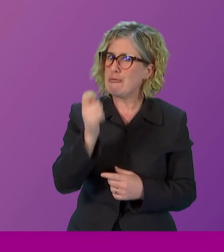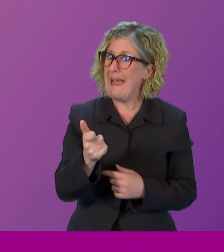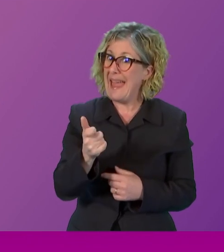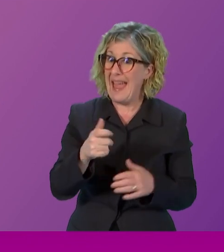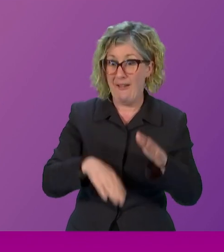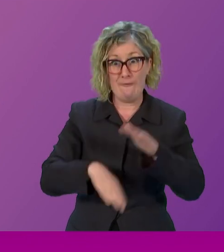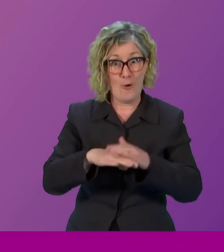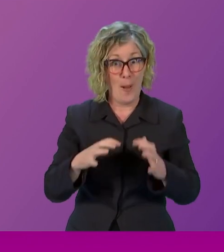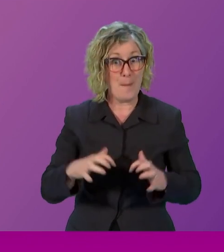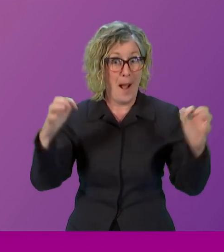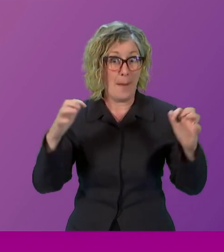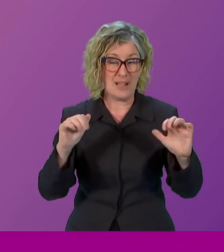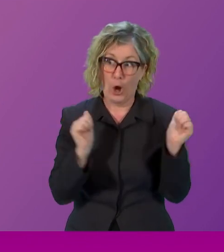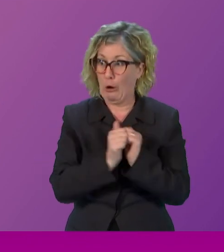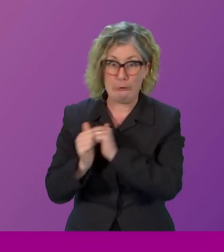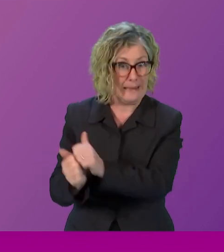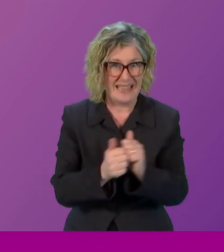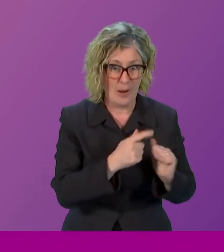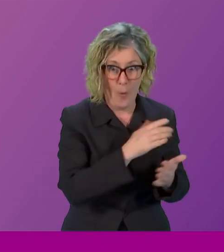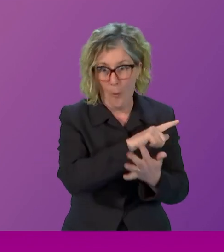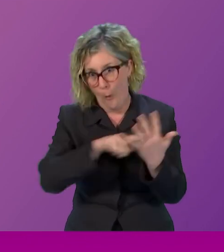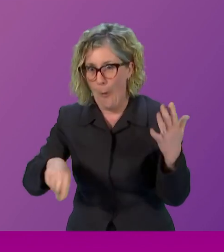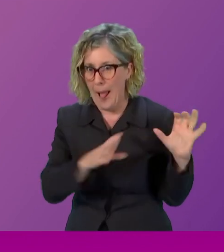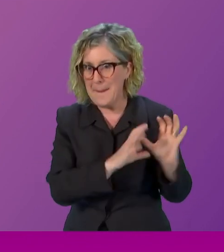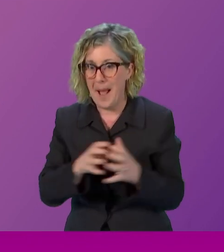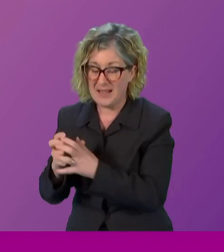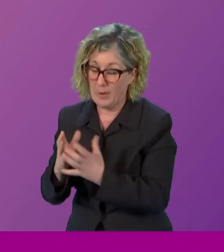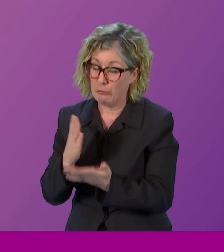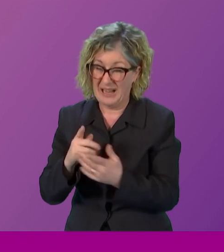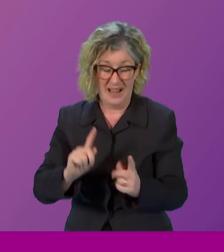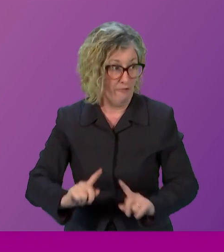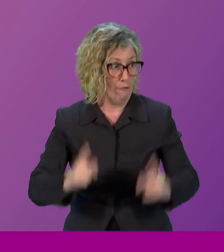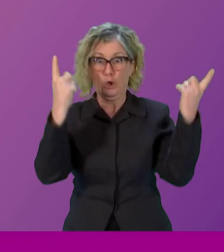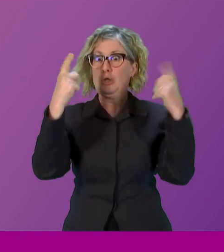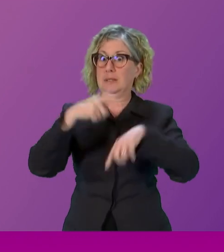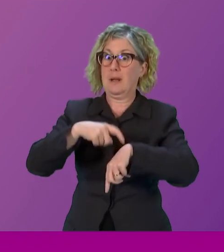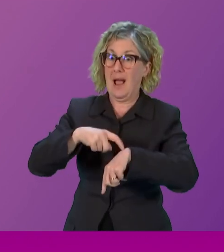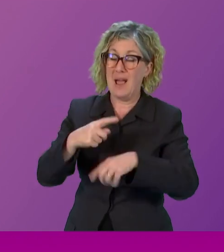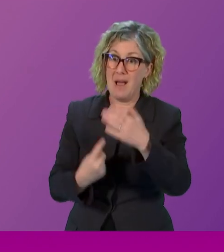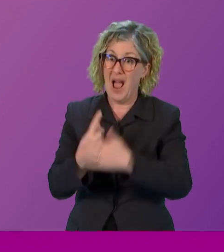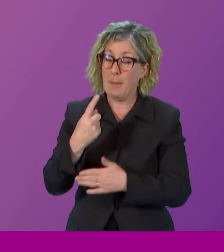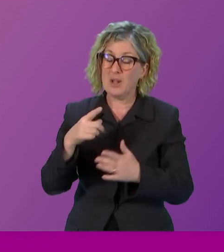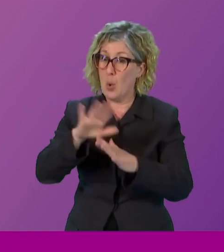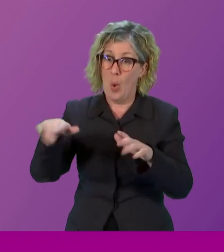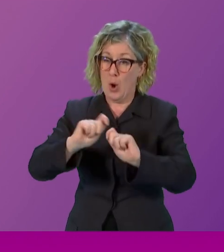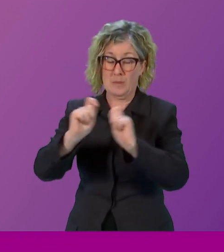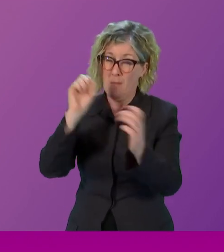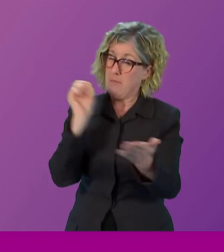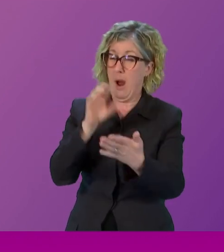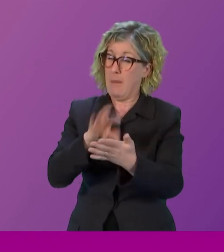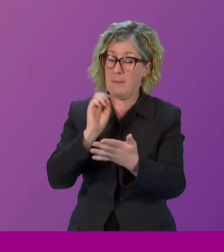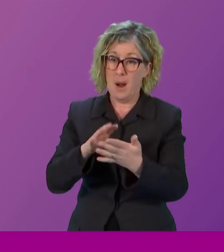that it makes the headlines, but because this was groundbreaking, it actually did make the headlines, and I think it has led